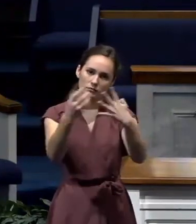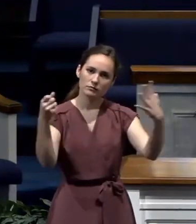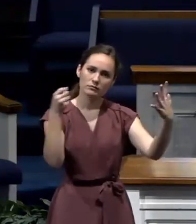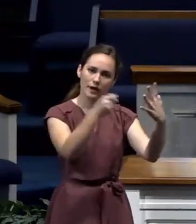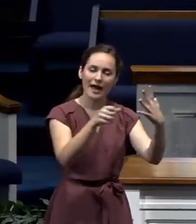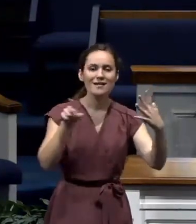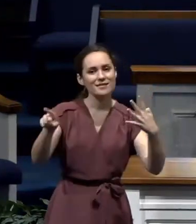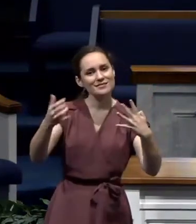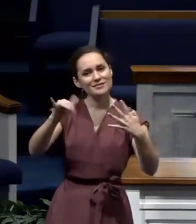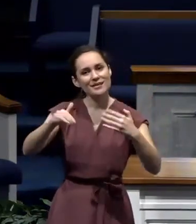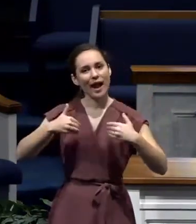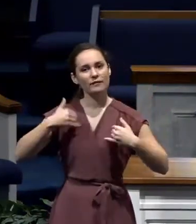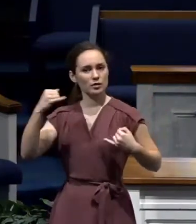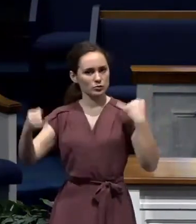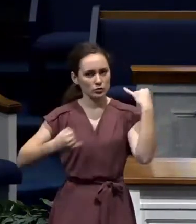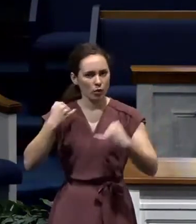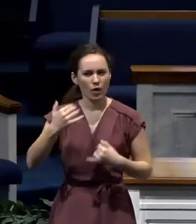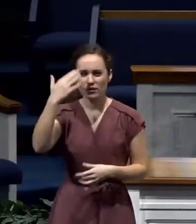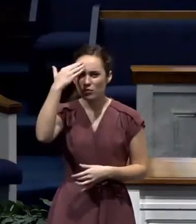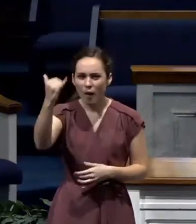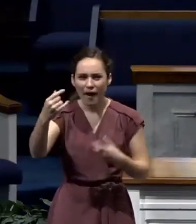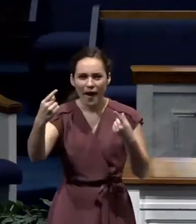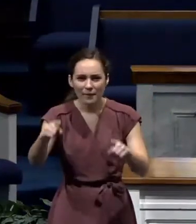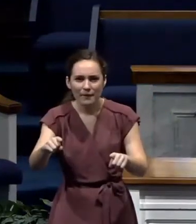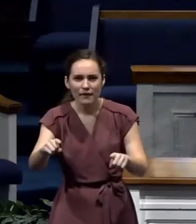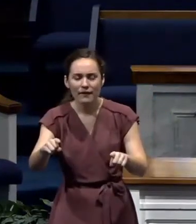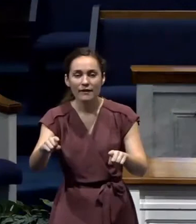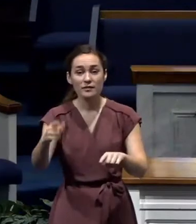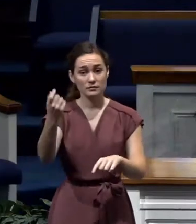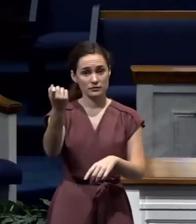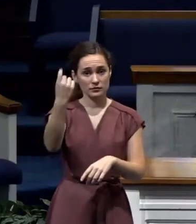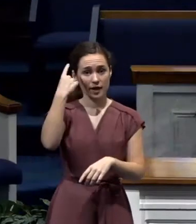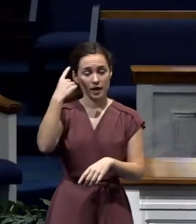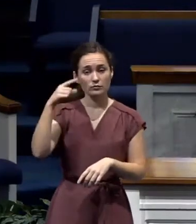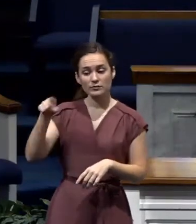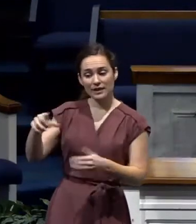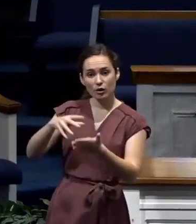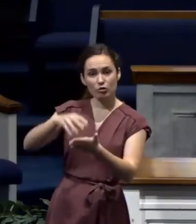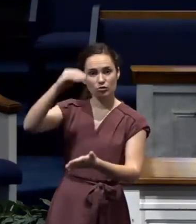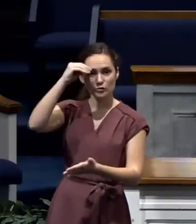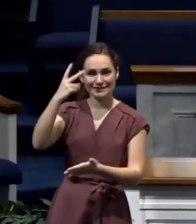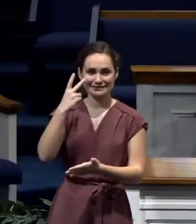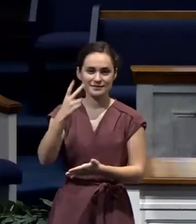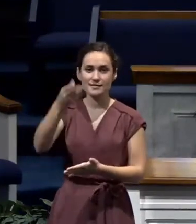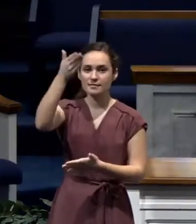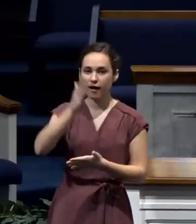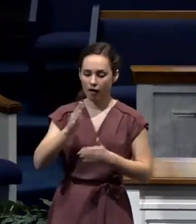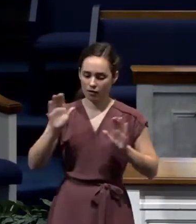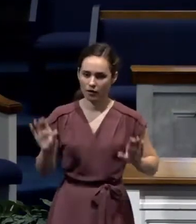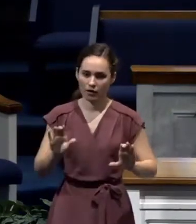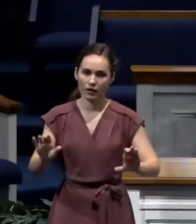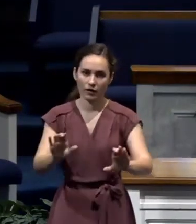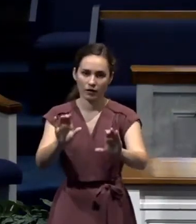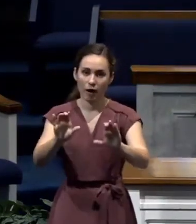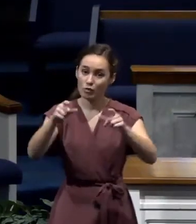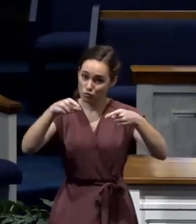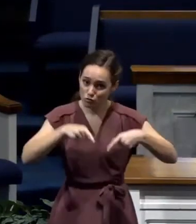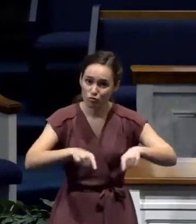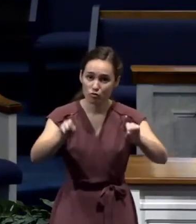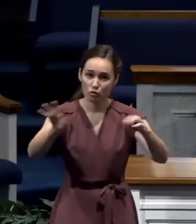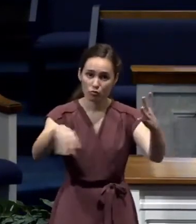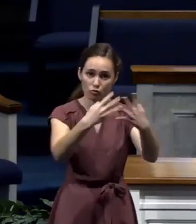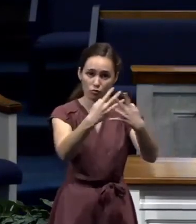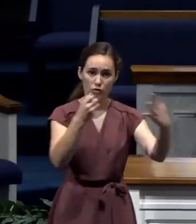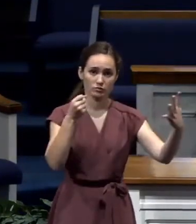Well, it was because Paul was learning to see what God was doing while he was there in prison. God